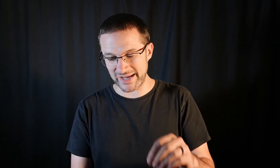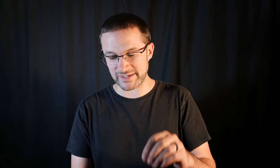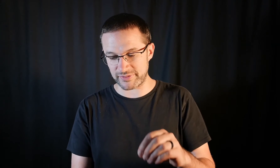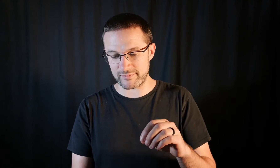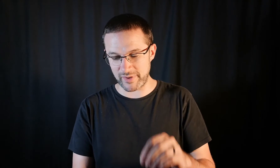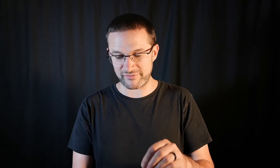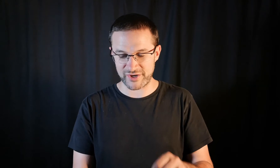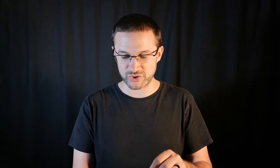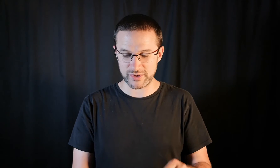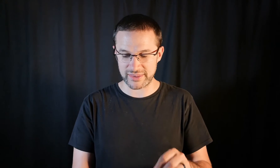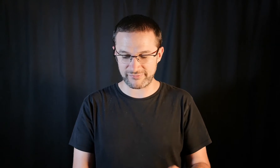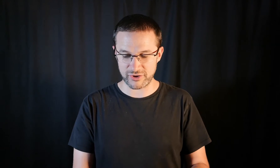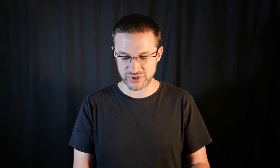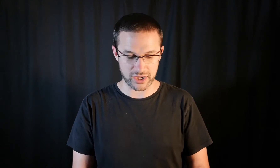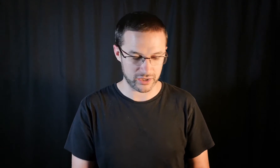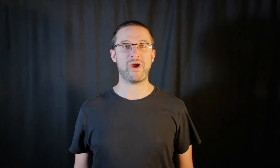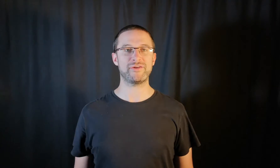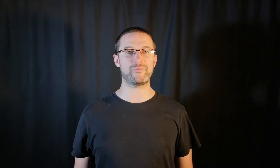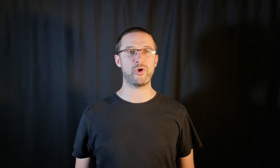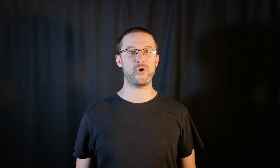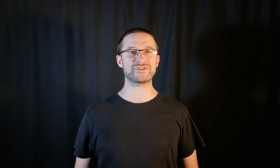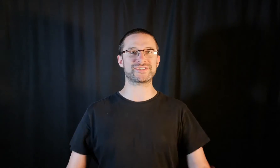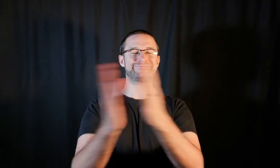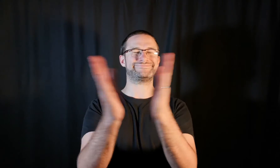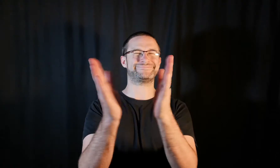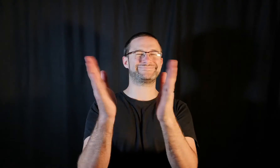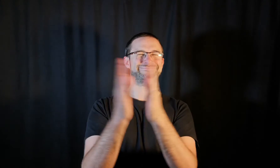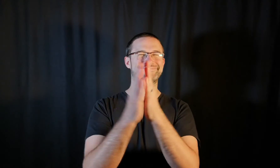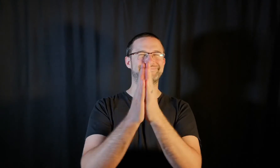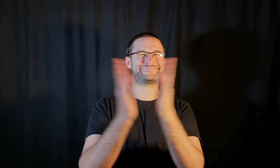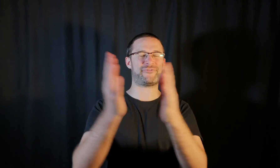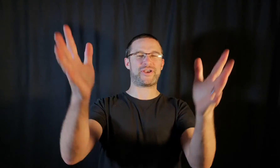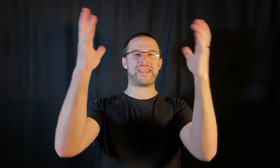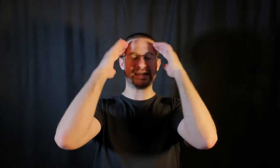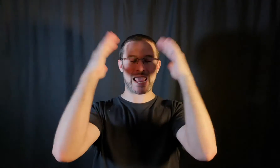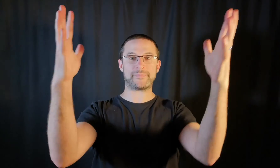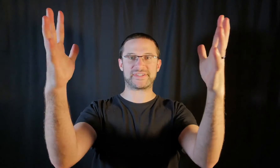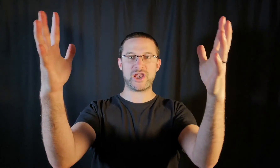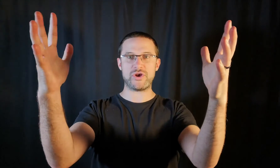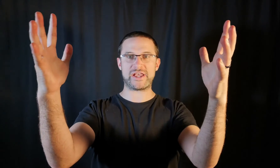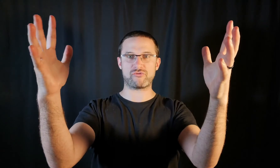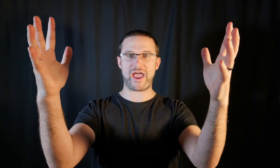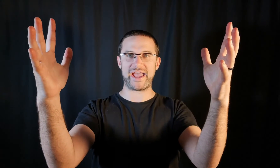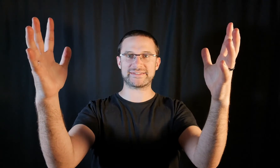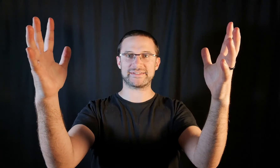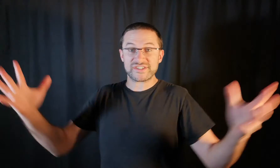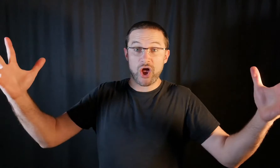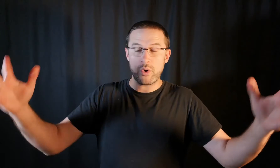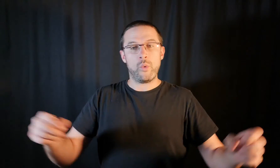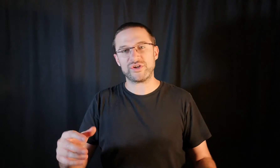something beneficial in the future. Round of applause for getting it absolutely correct. So what